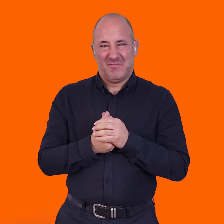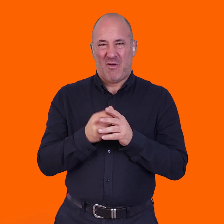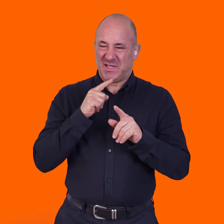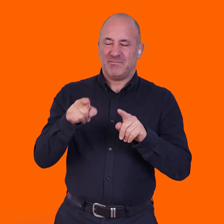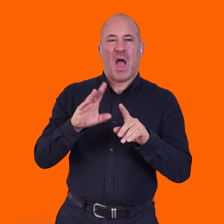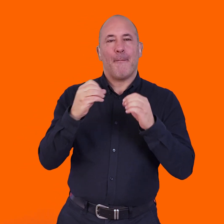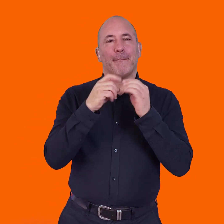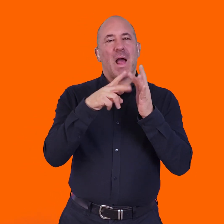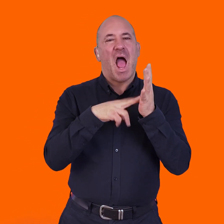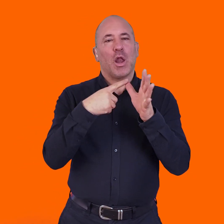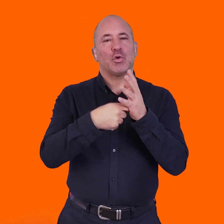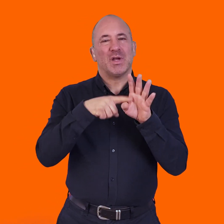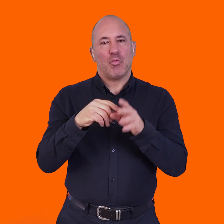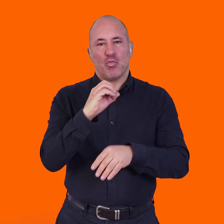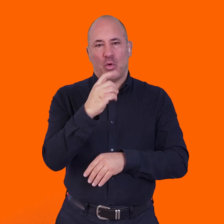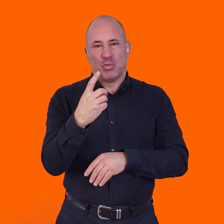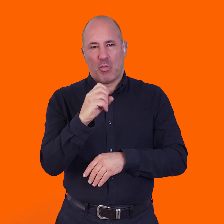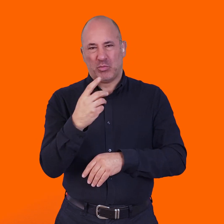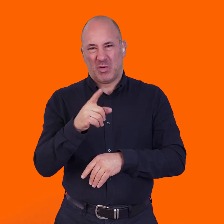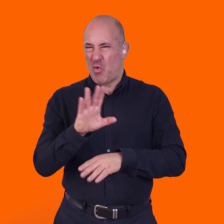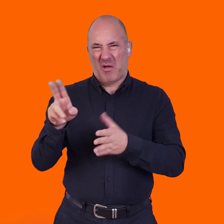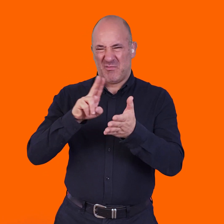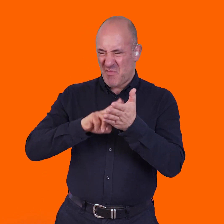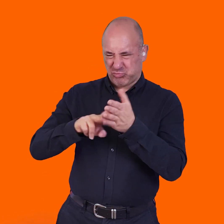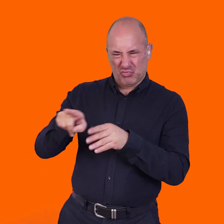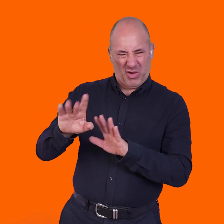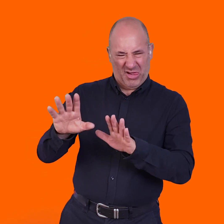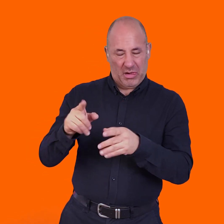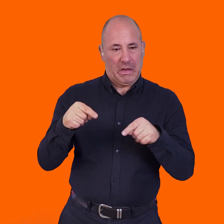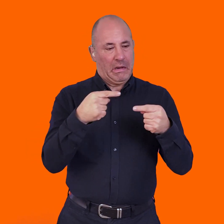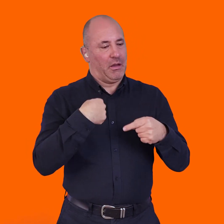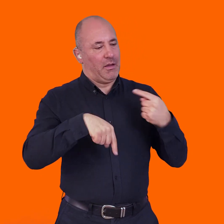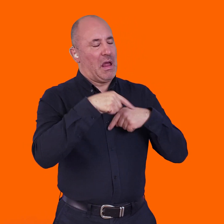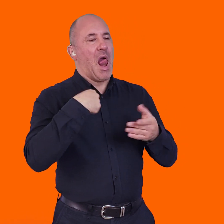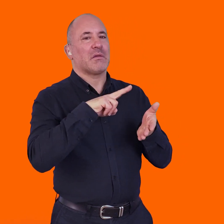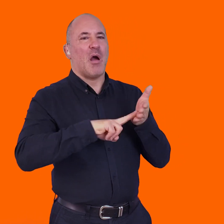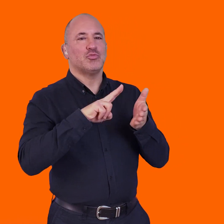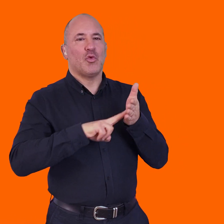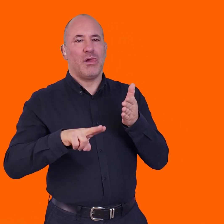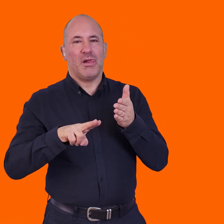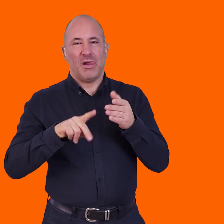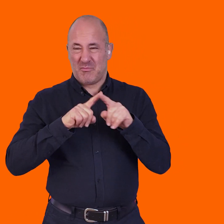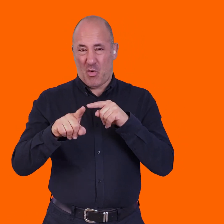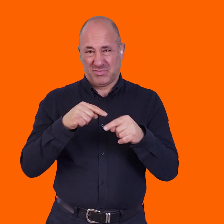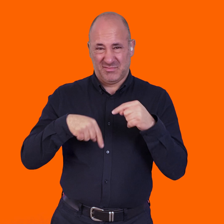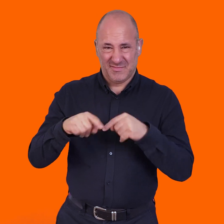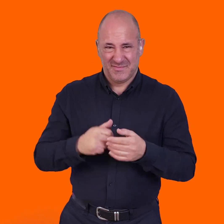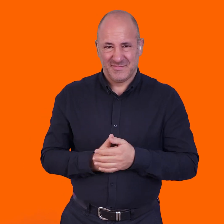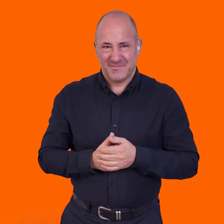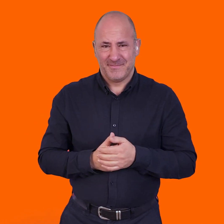mechanical, it's things outside of ourselves. In a way, it's quite often put on a binary as